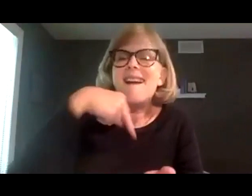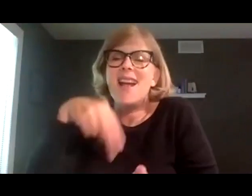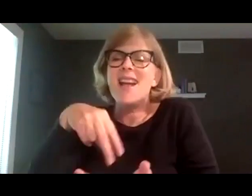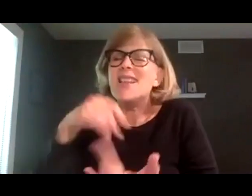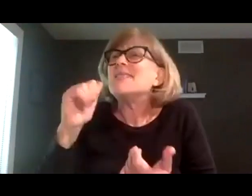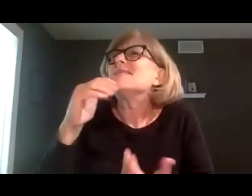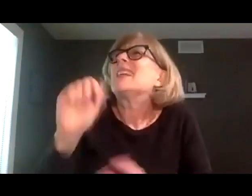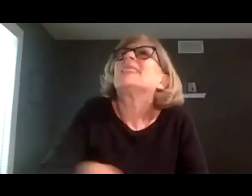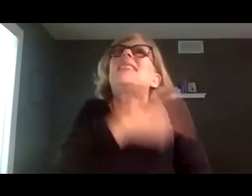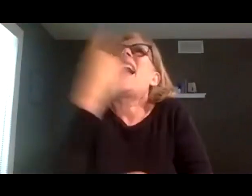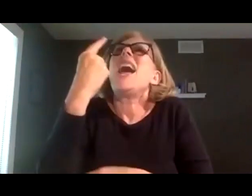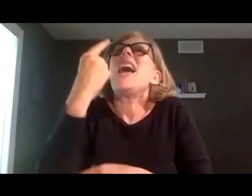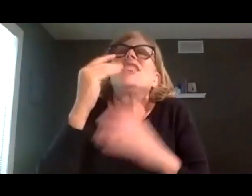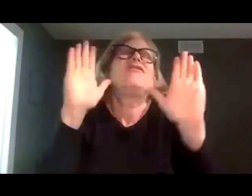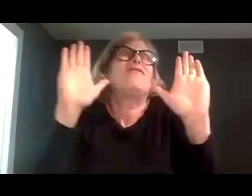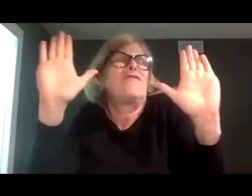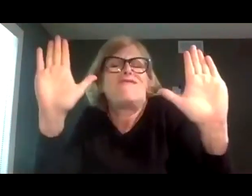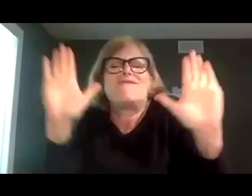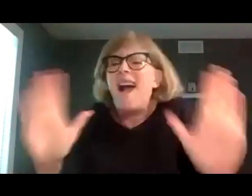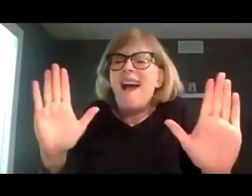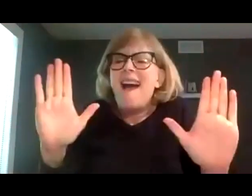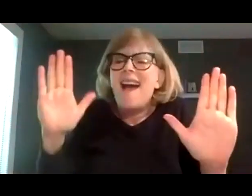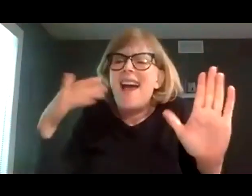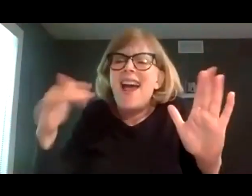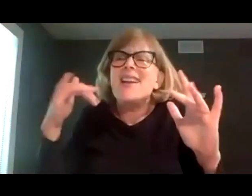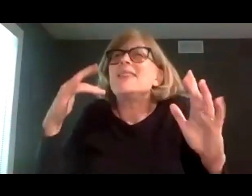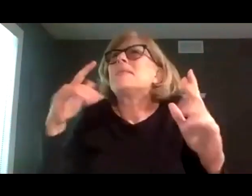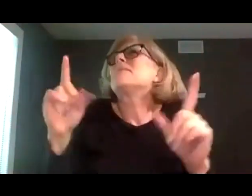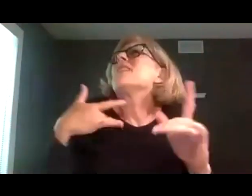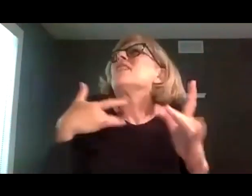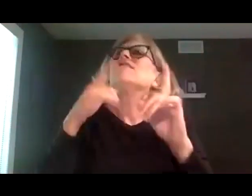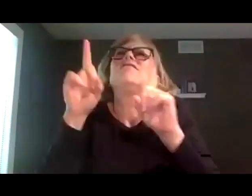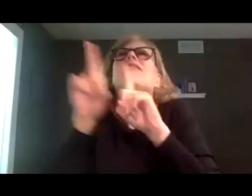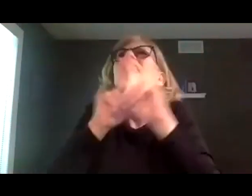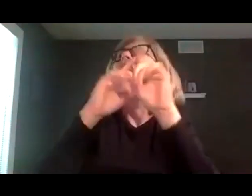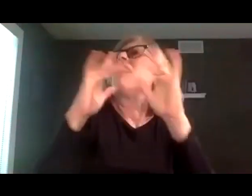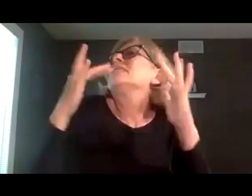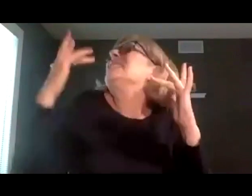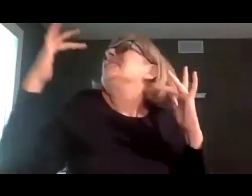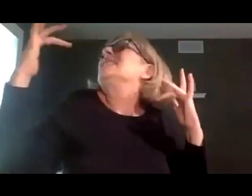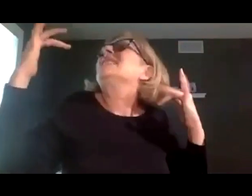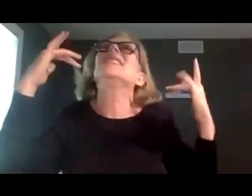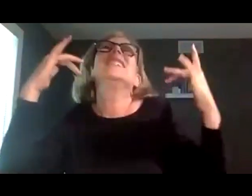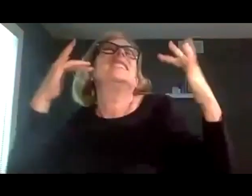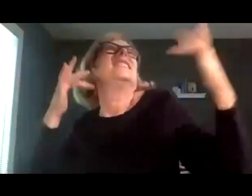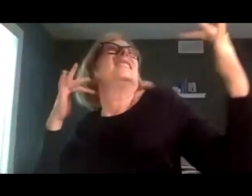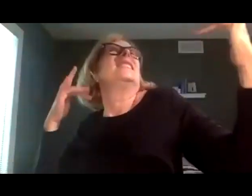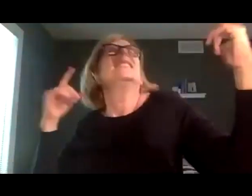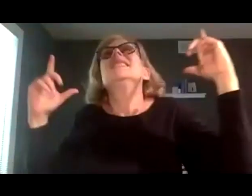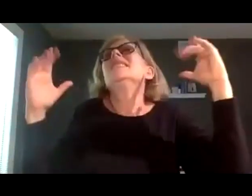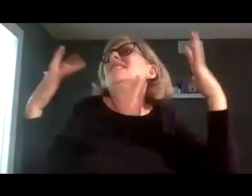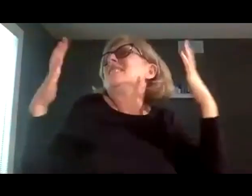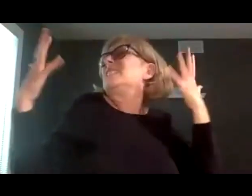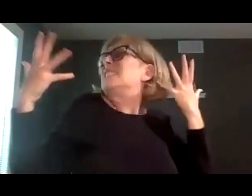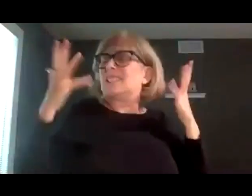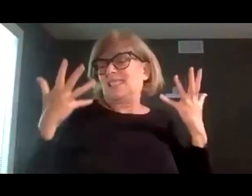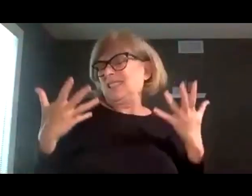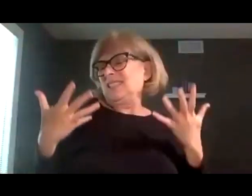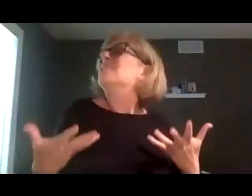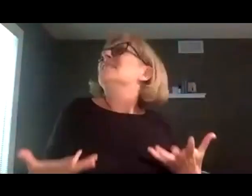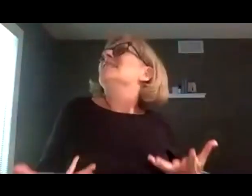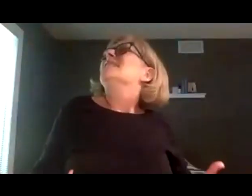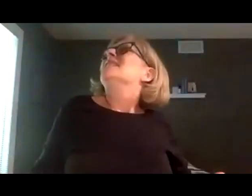I did my first solo in hip-hop and jazz this day's been so great I am full of